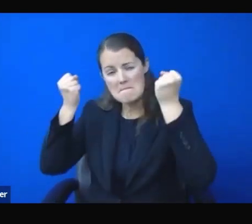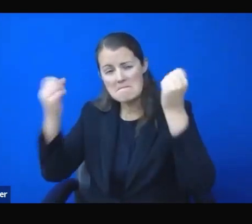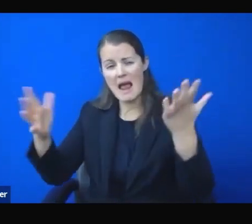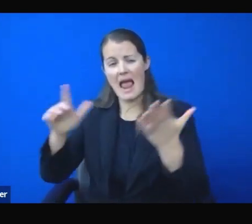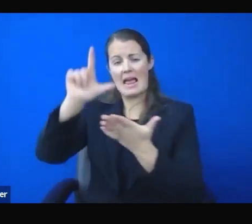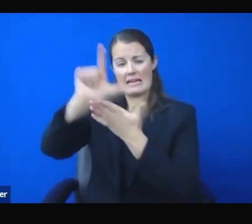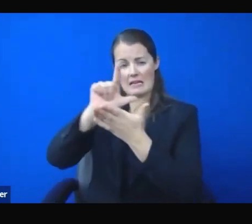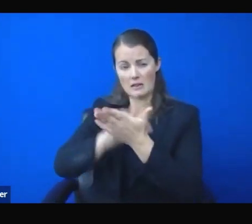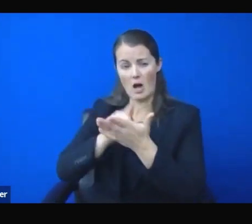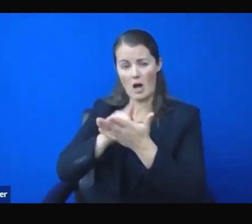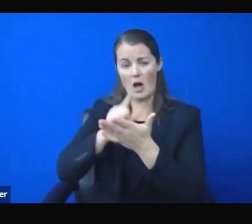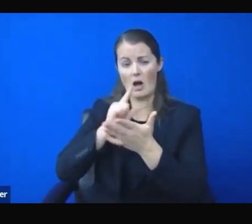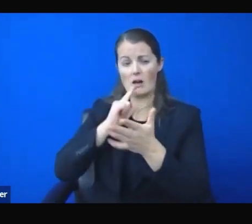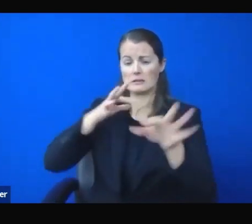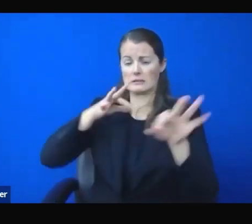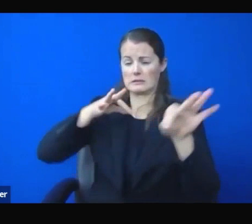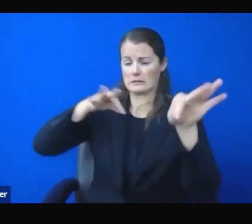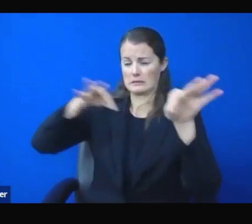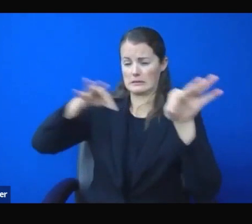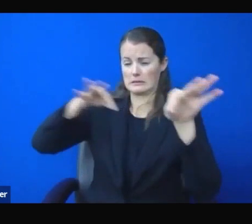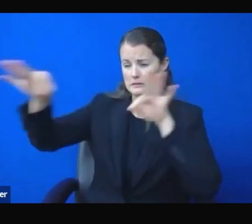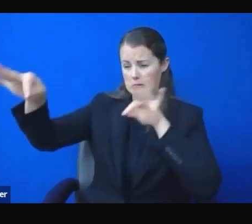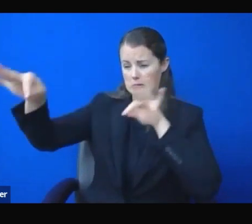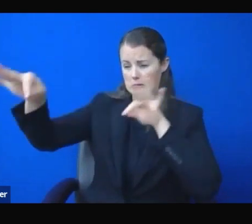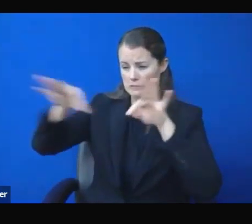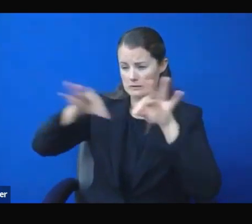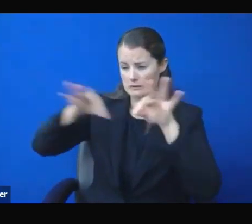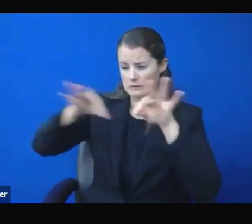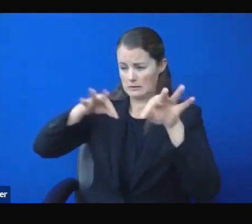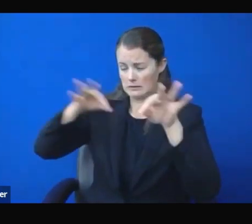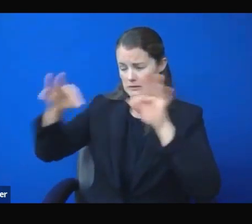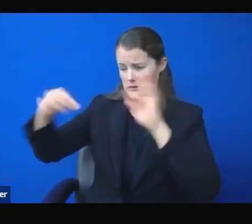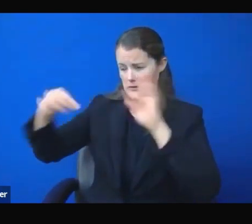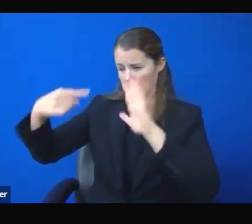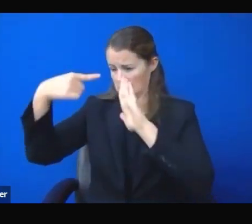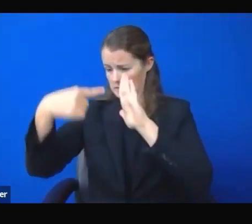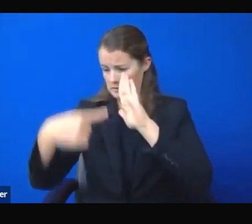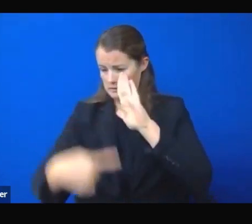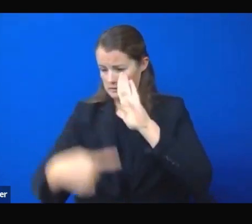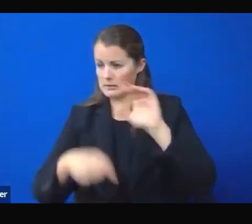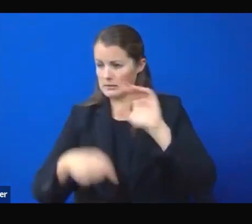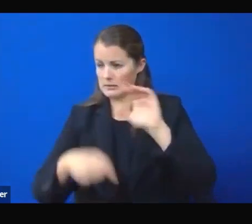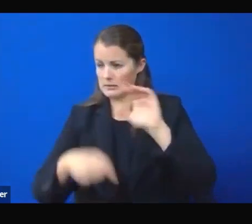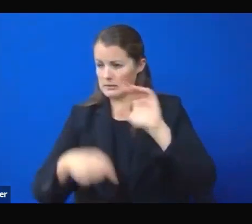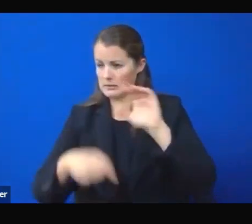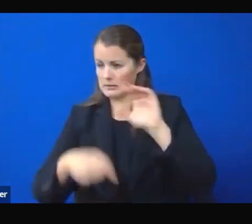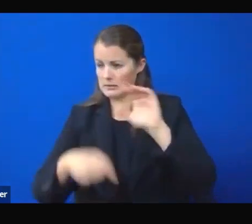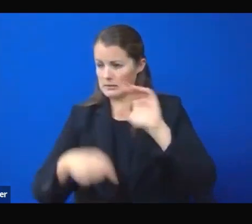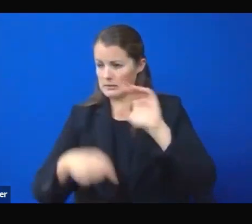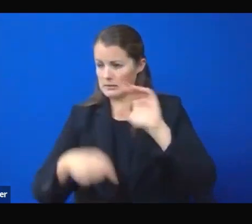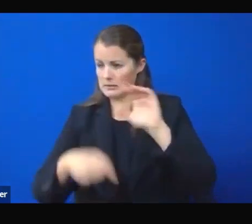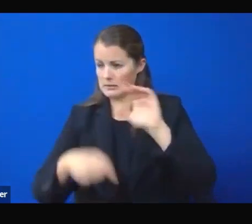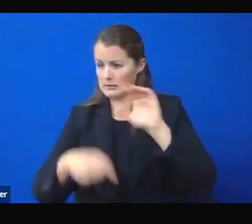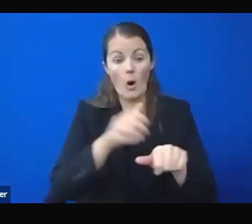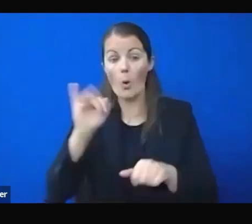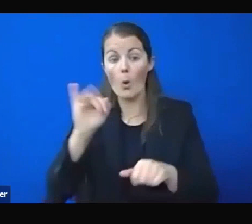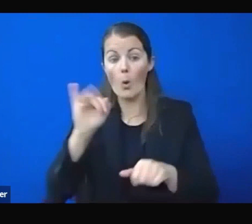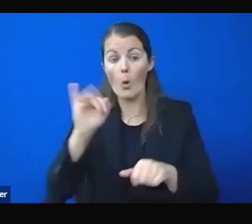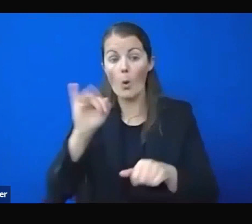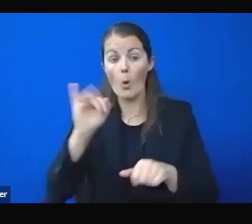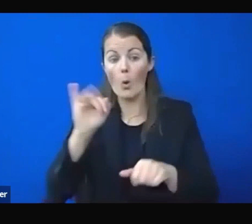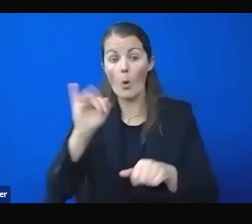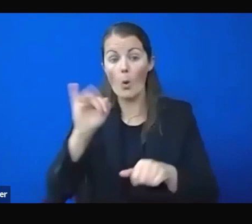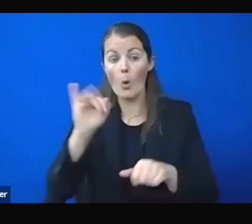directives and face tough consequences if they don't. And I think it's important to make this 100% clear.